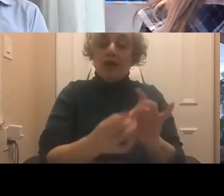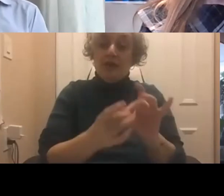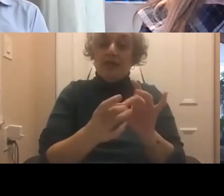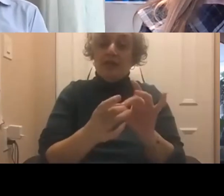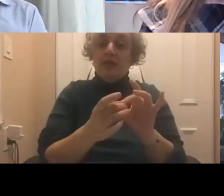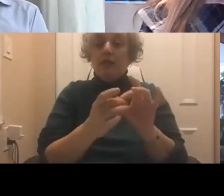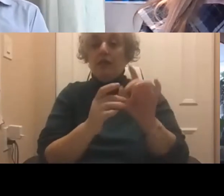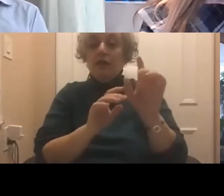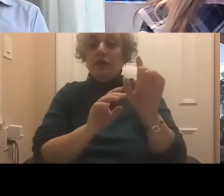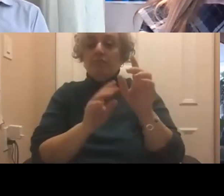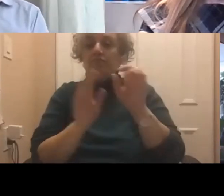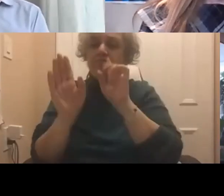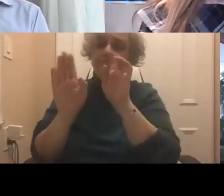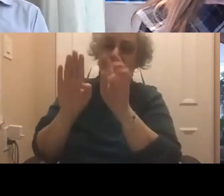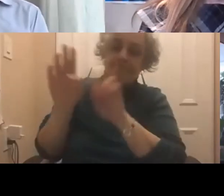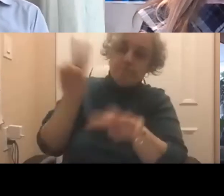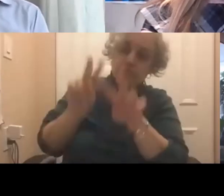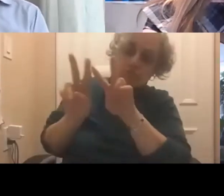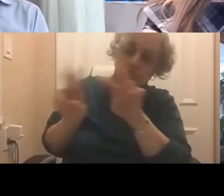assessment of work,